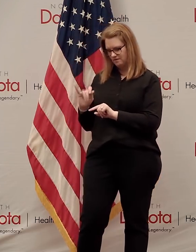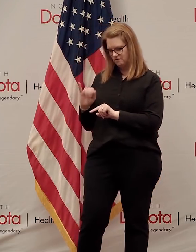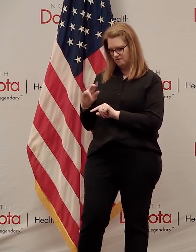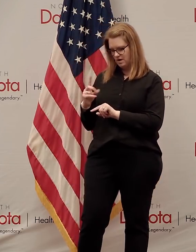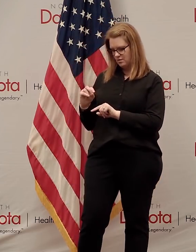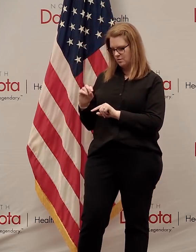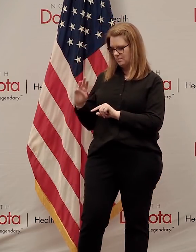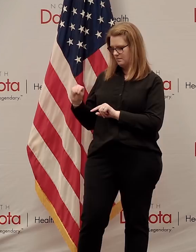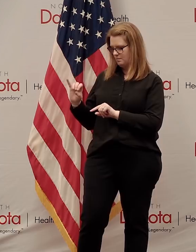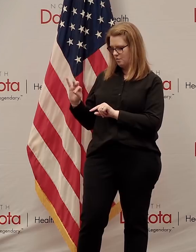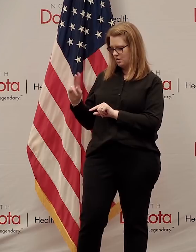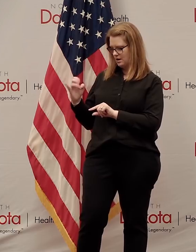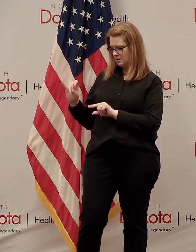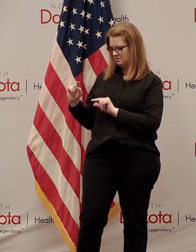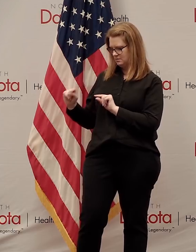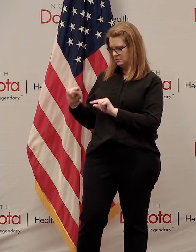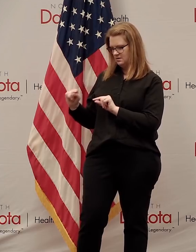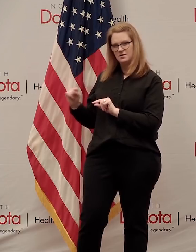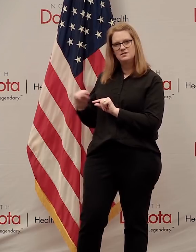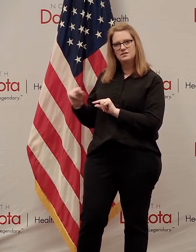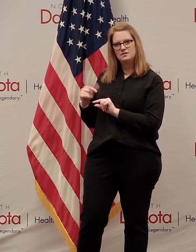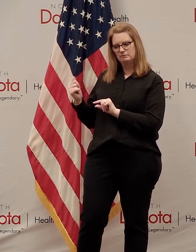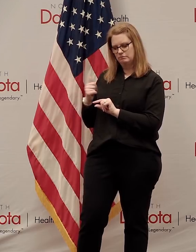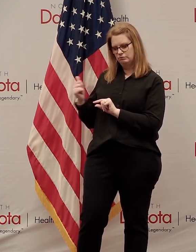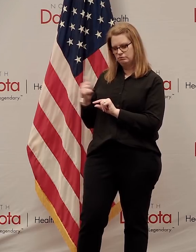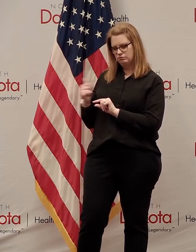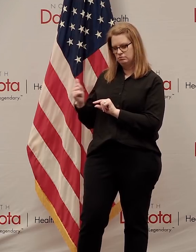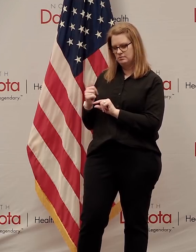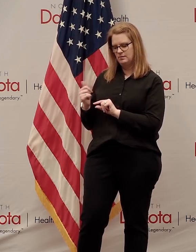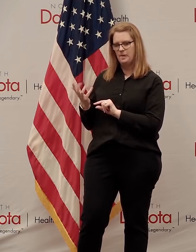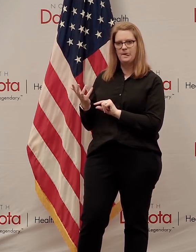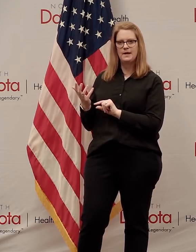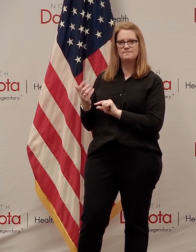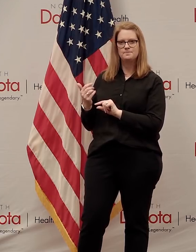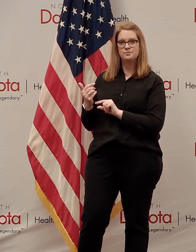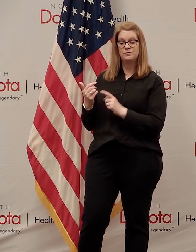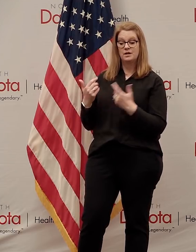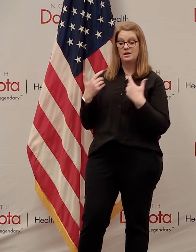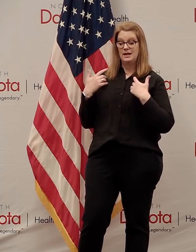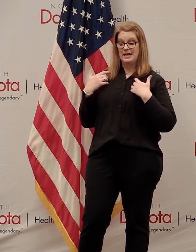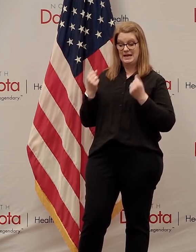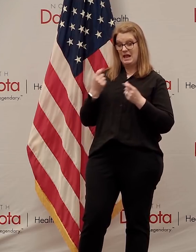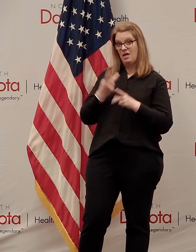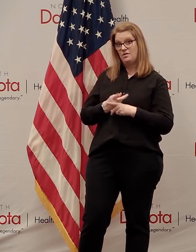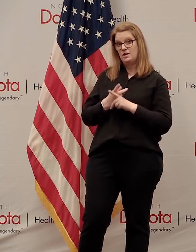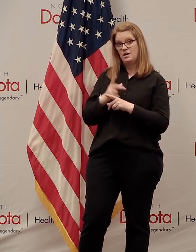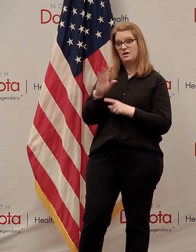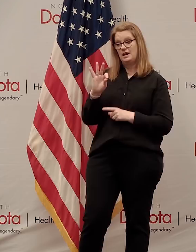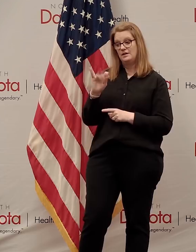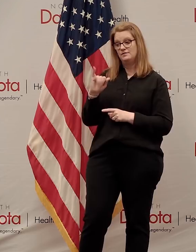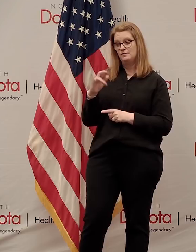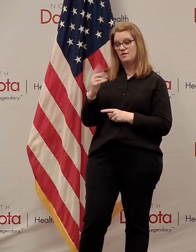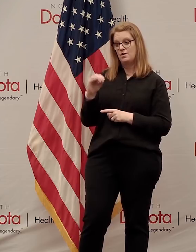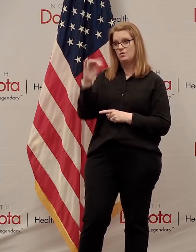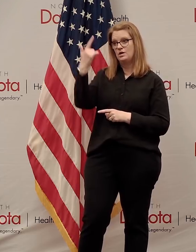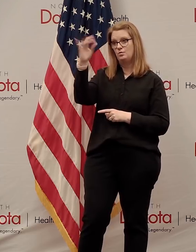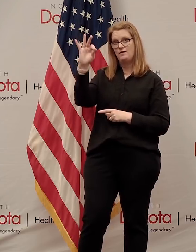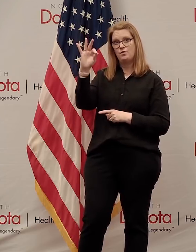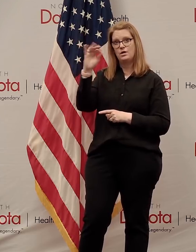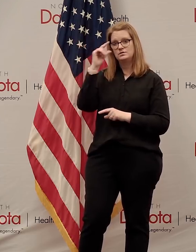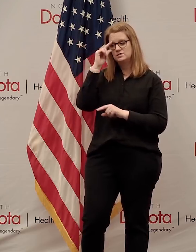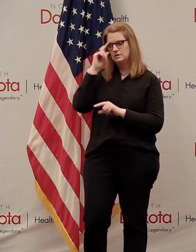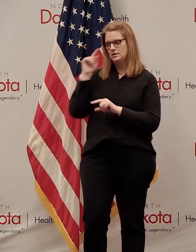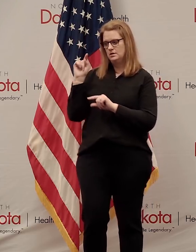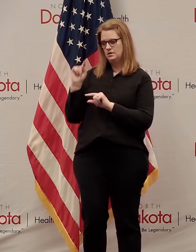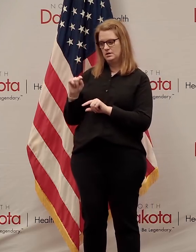the healthcare, we know that in healthcare in Fargo and Grand Forks, about 30% of